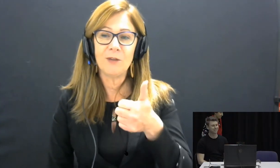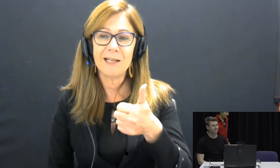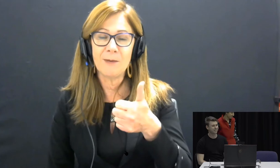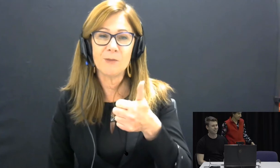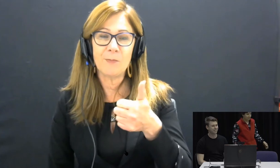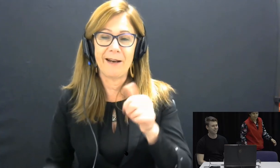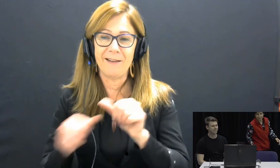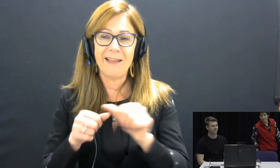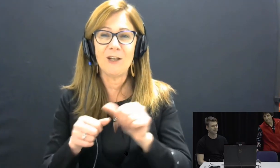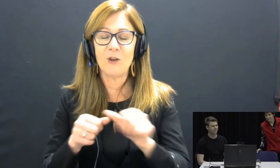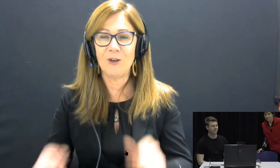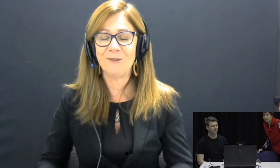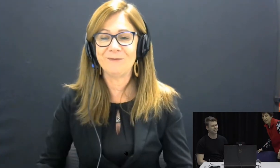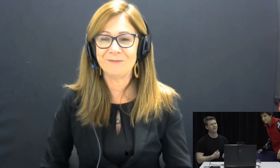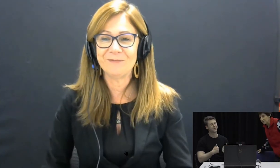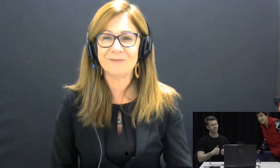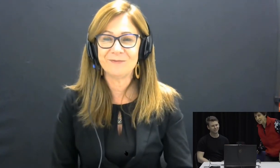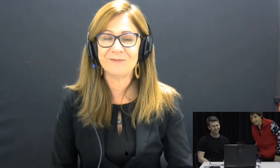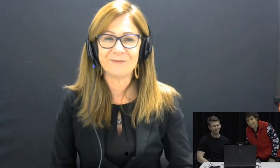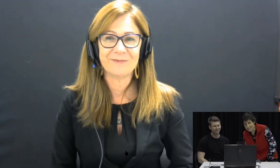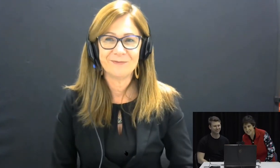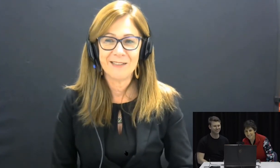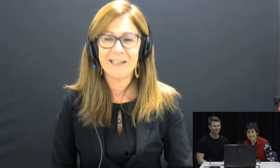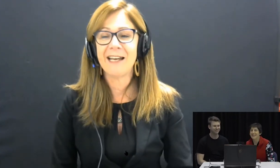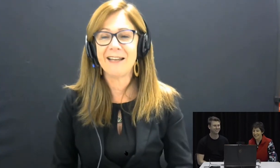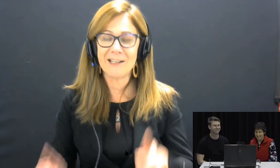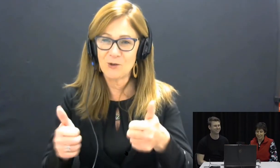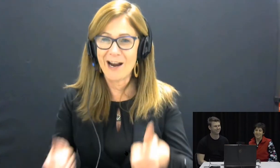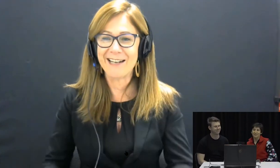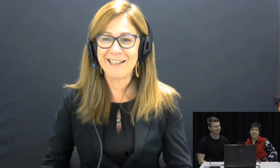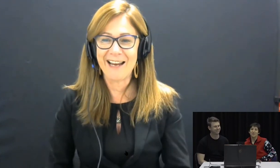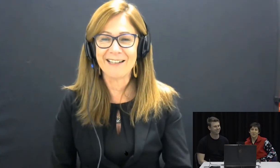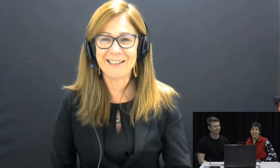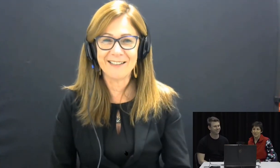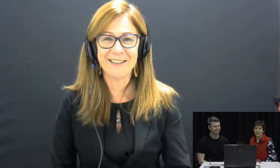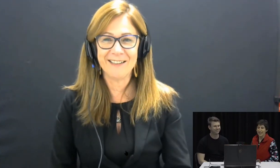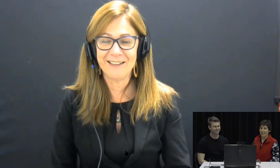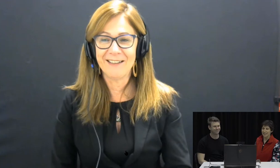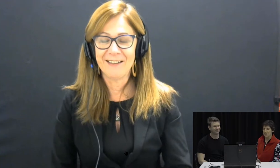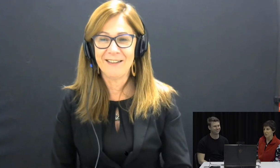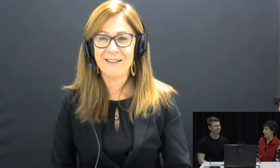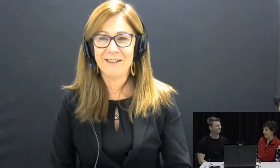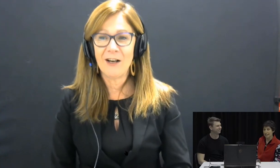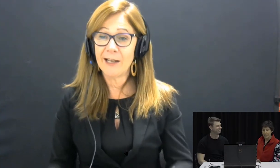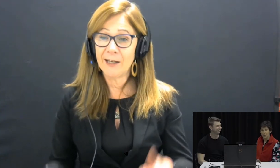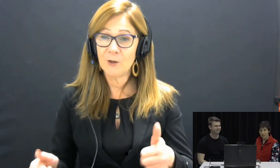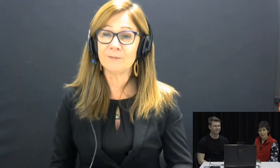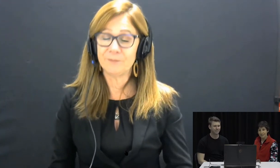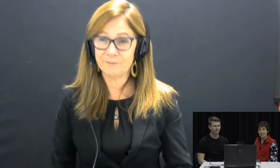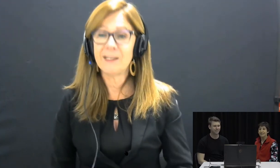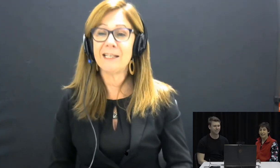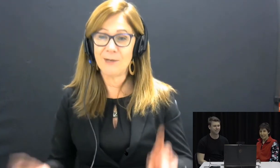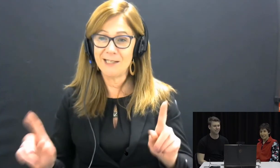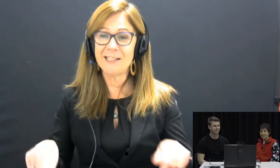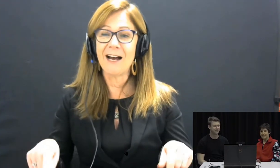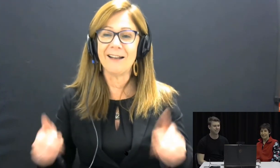Oh, good. That's much better. Thank you. Better now? Yes. Yes. Yeah, that's great. Thanks. Okay. So, can I go on?